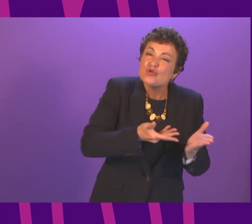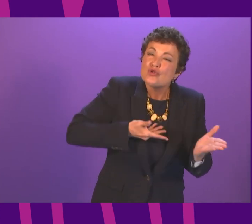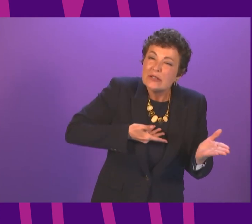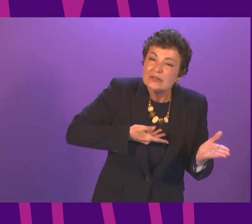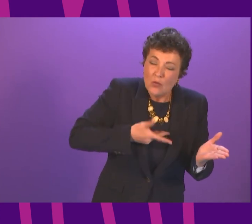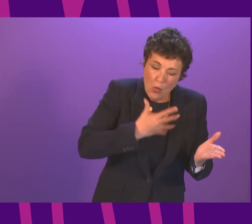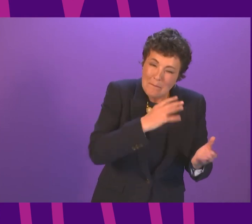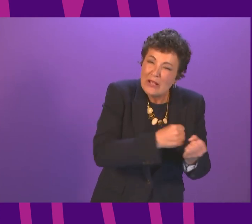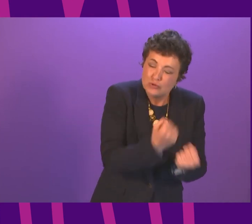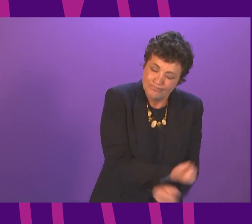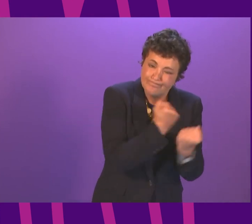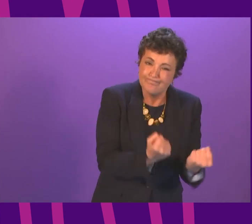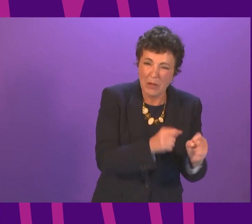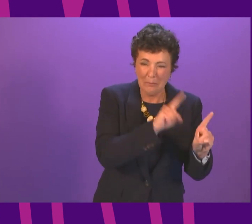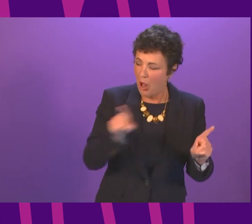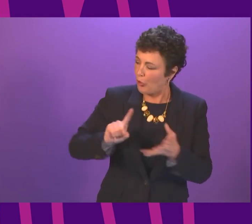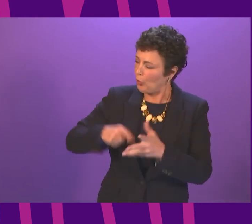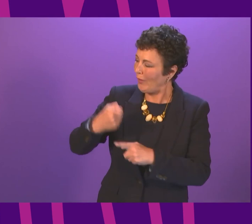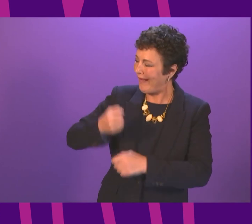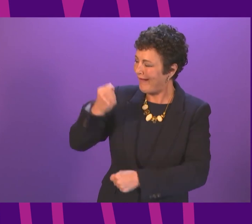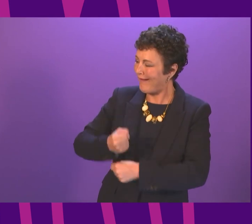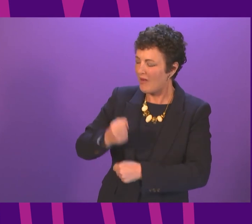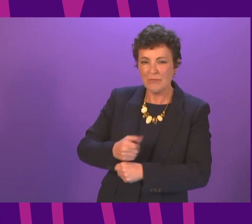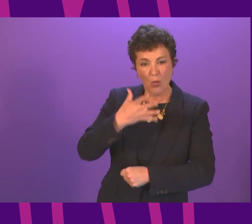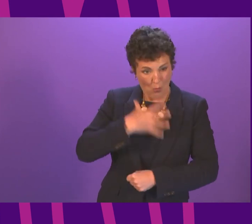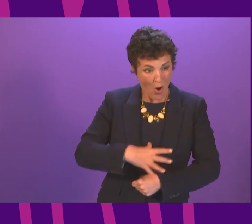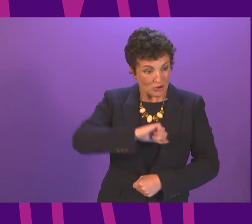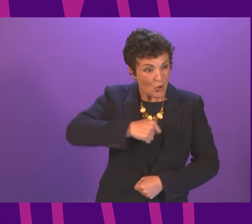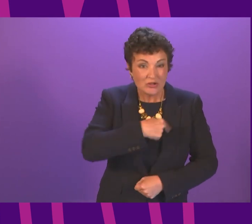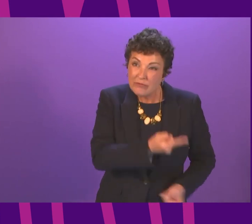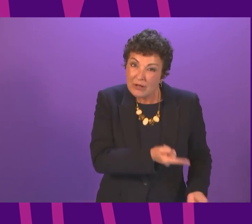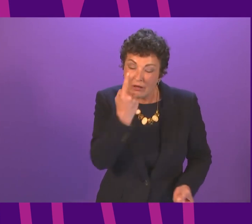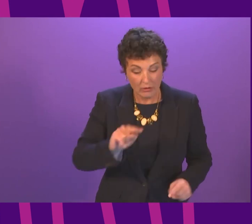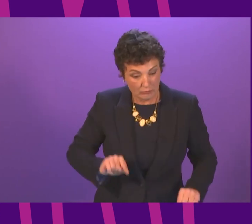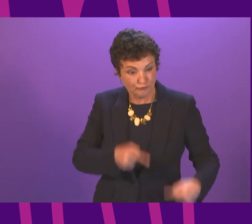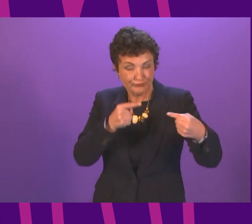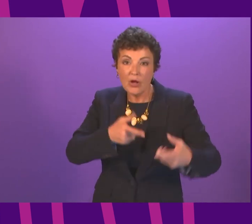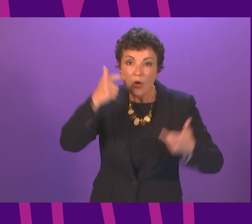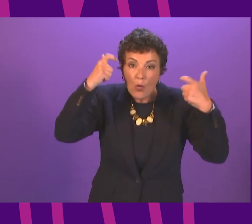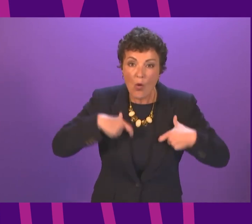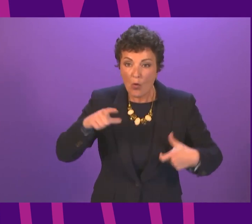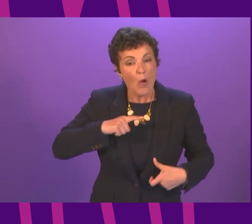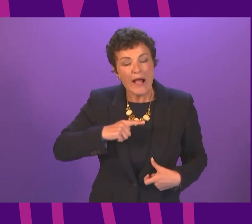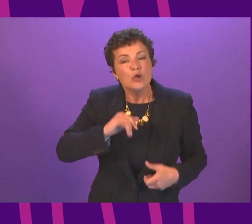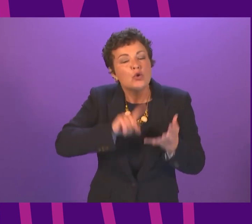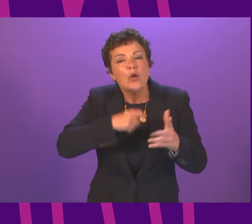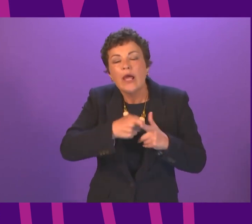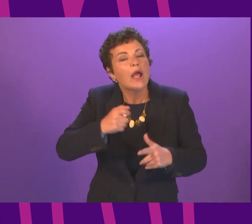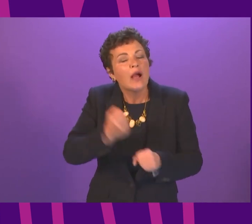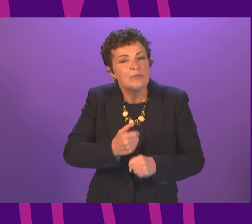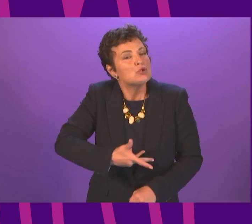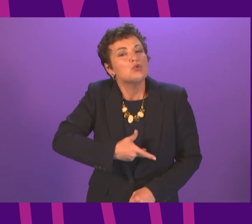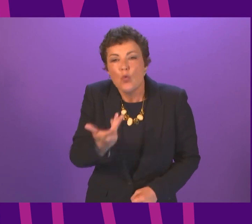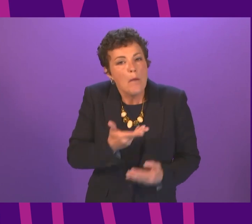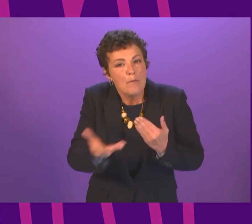court over that. So, again, this illustrates why we need more powers out of the hands of the Tory Government at Westminster and into the hands of this